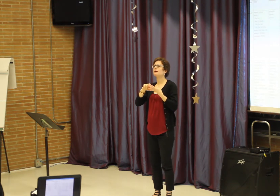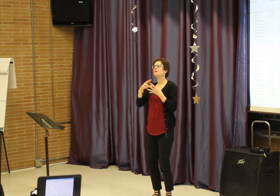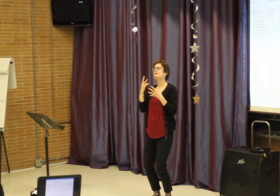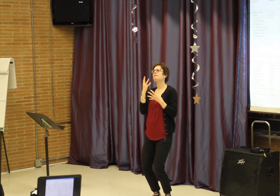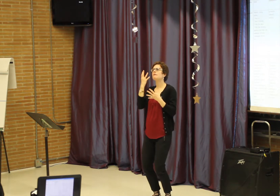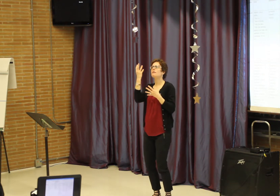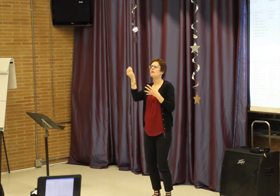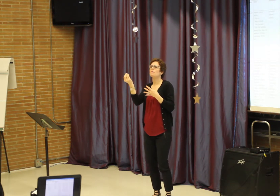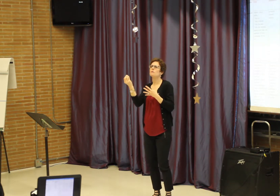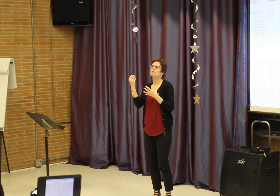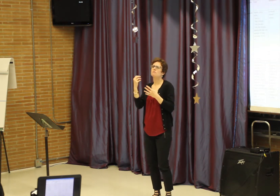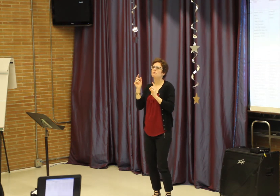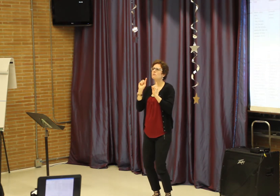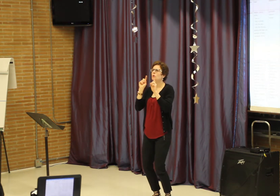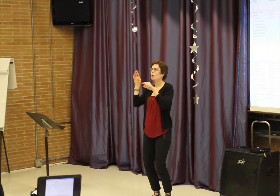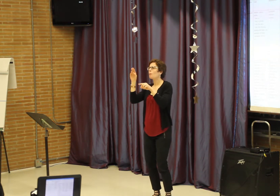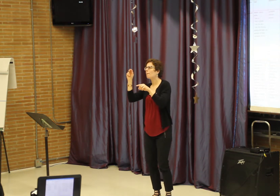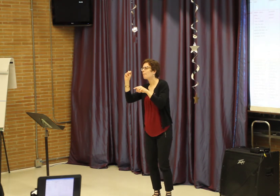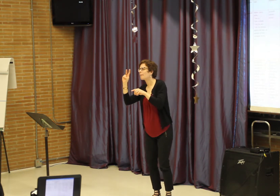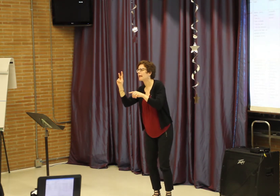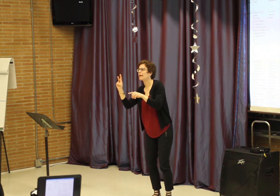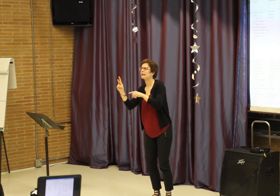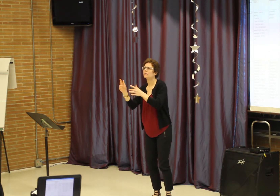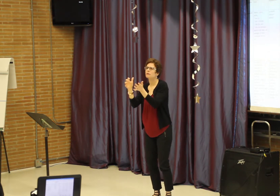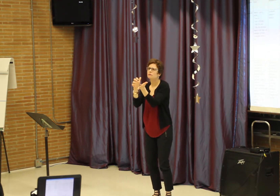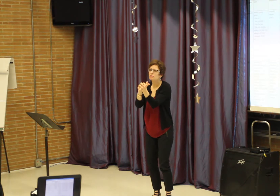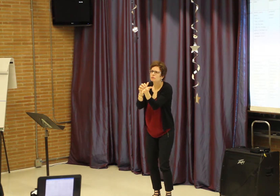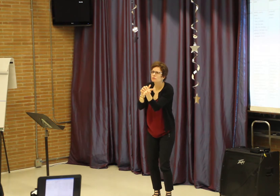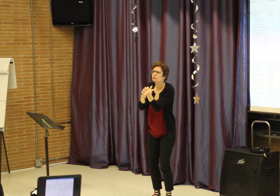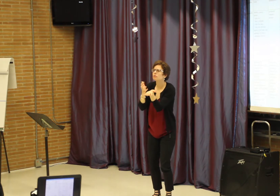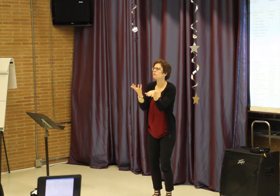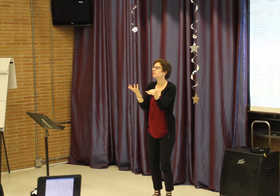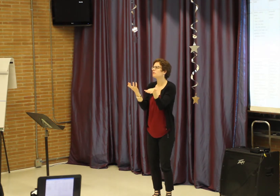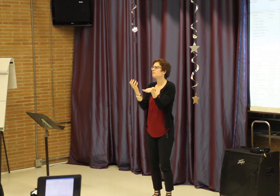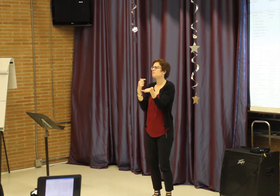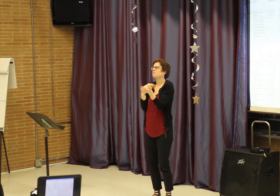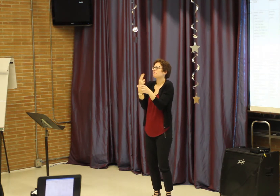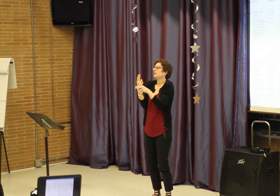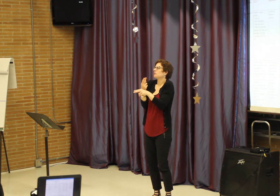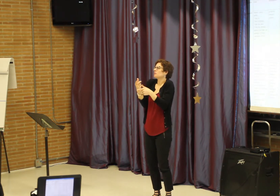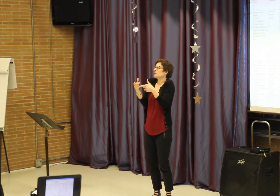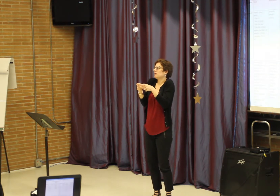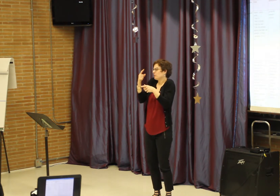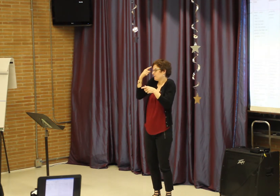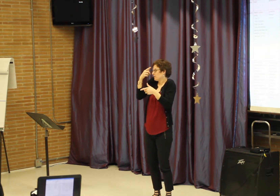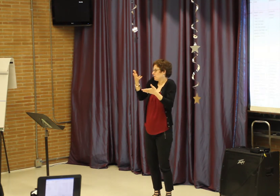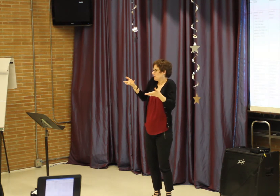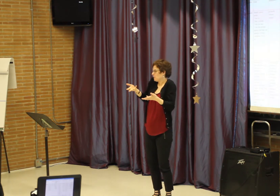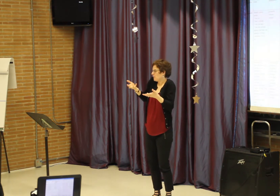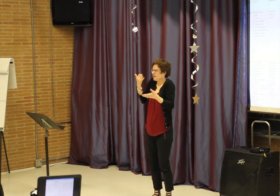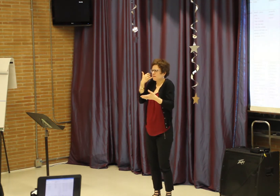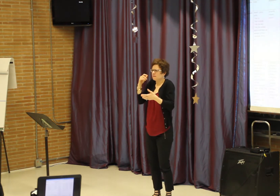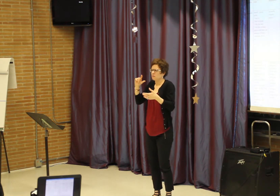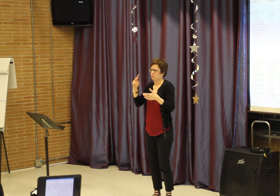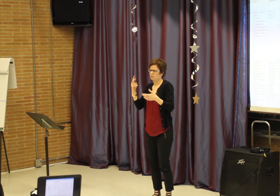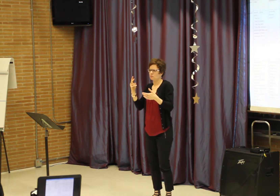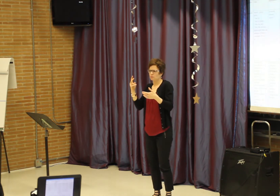domain, which is when you're out in public going to a doctor's appointment, a bank visit for example.